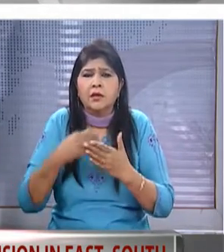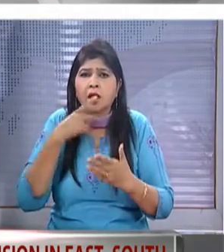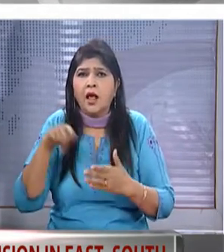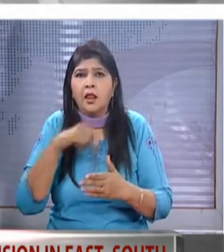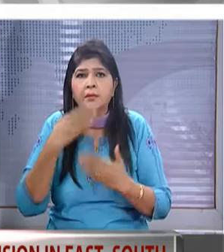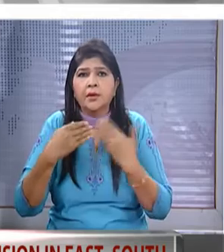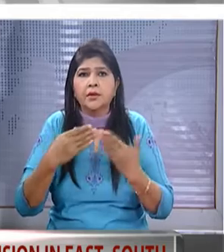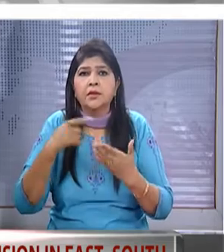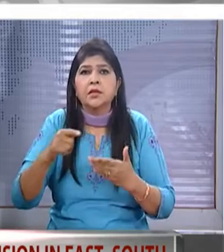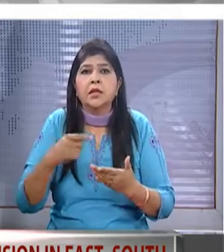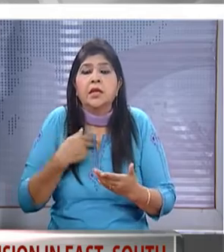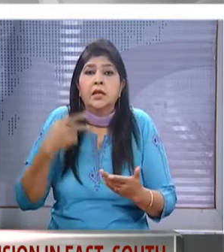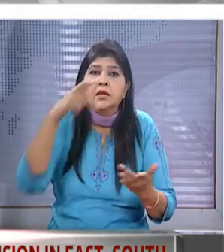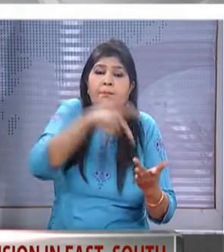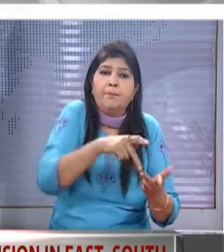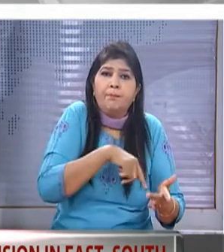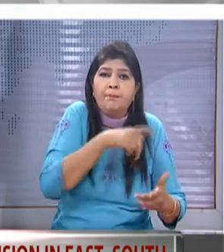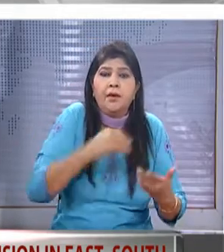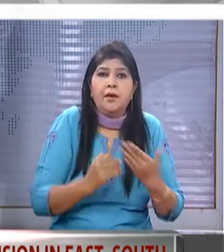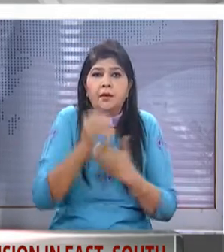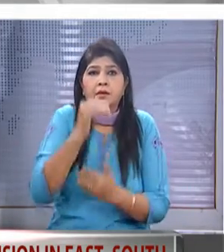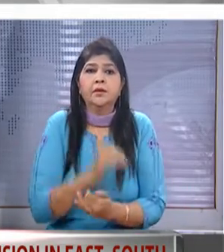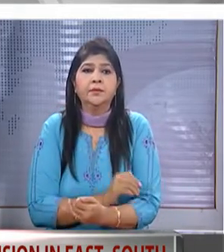says the party is yet to reach the peak